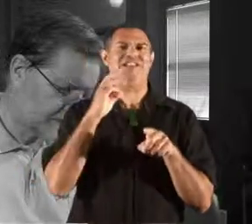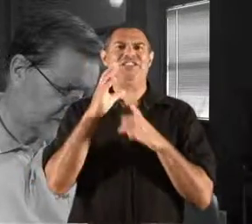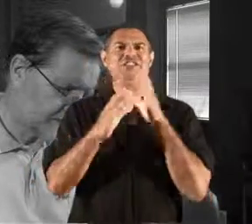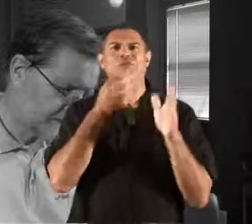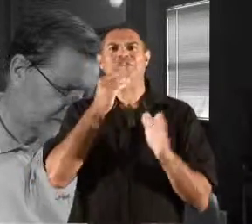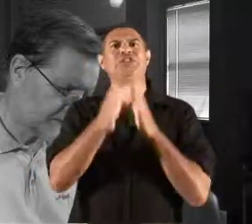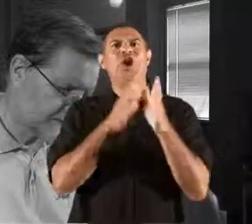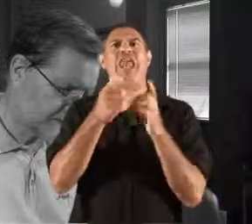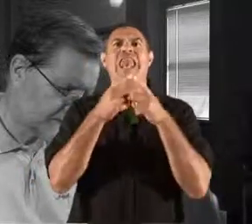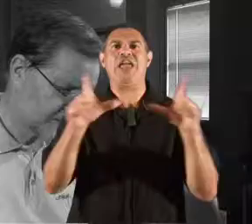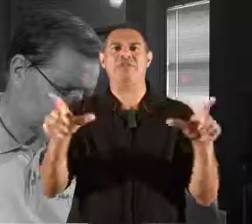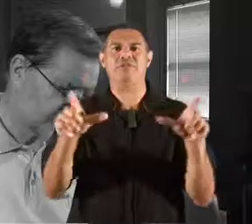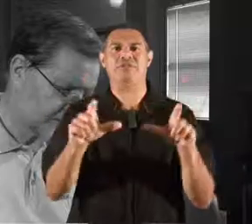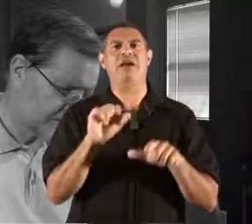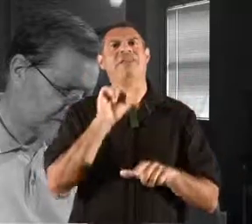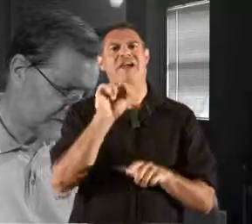communication.